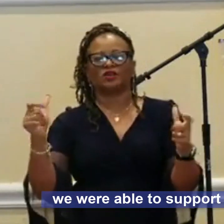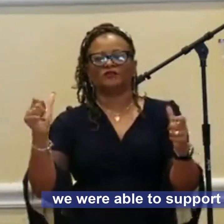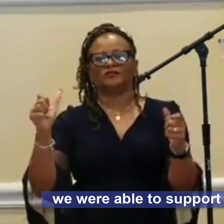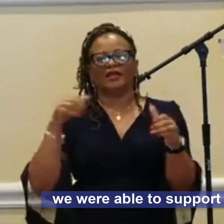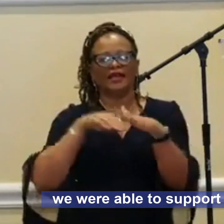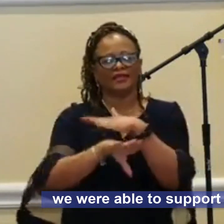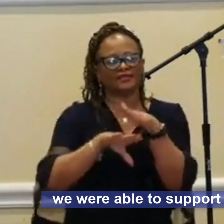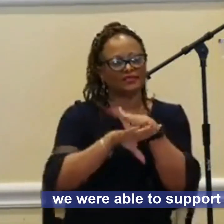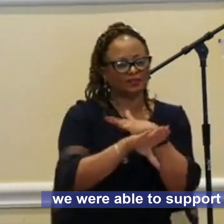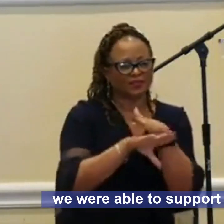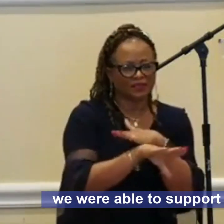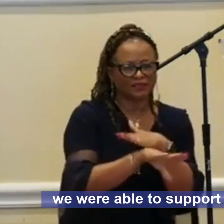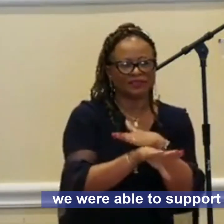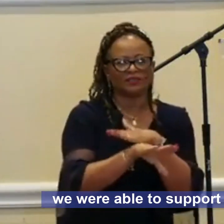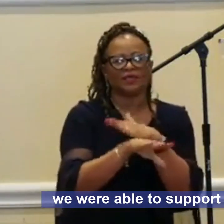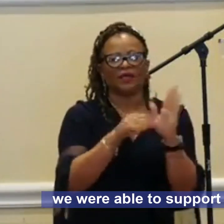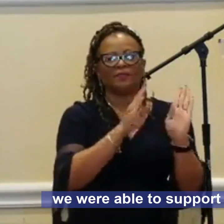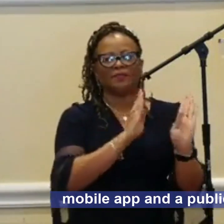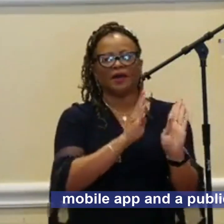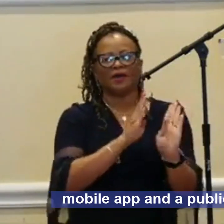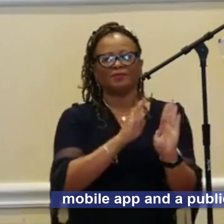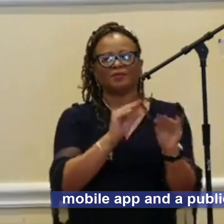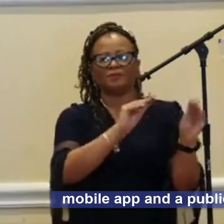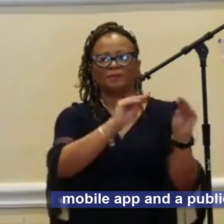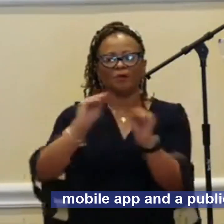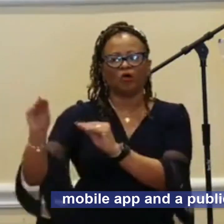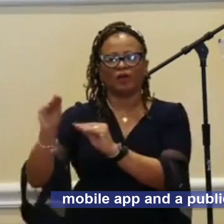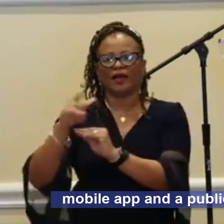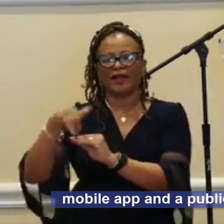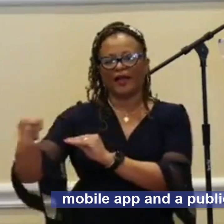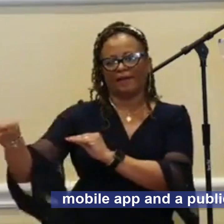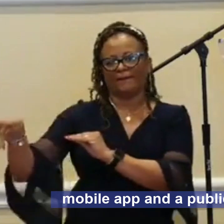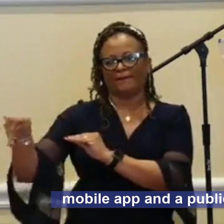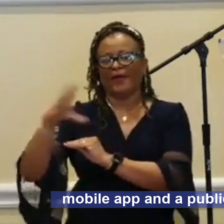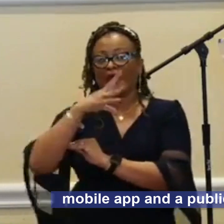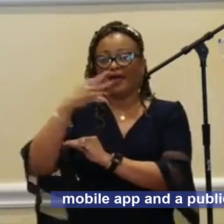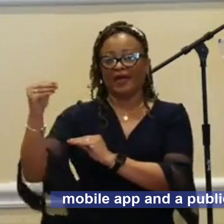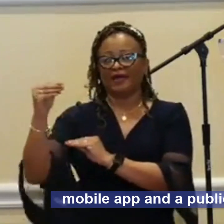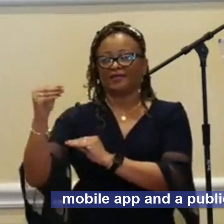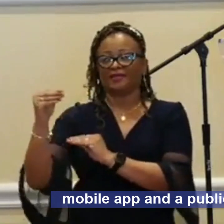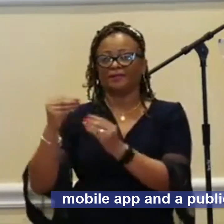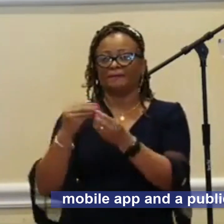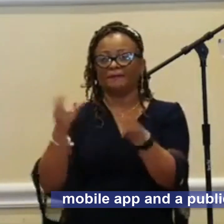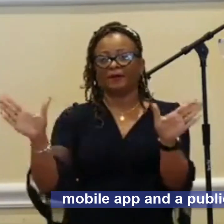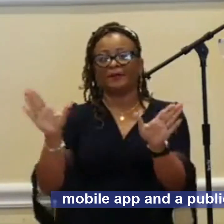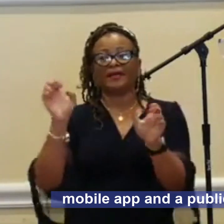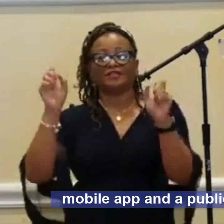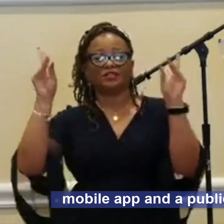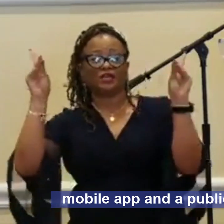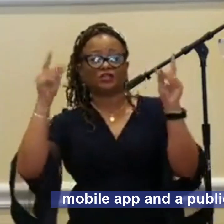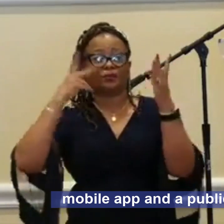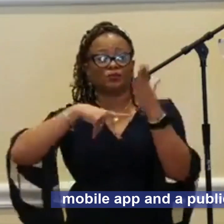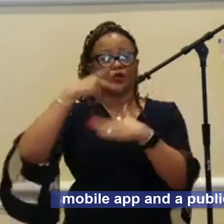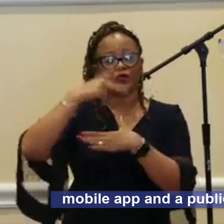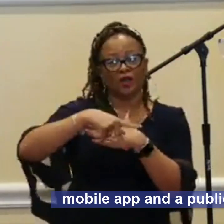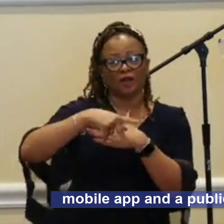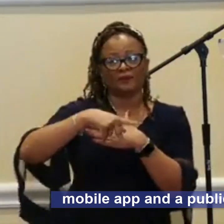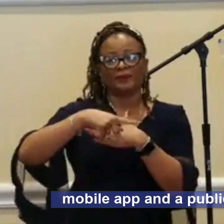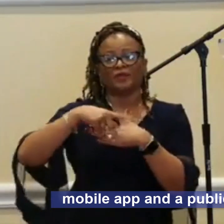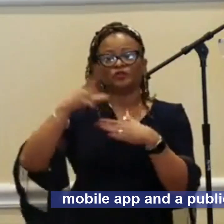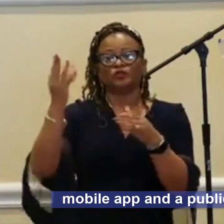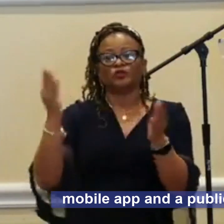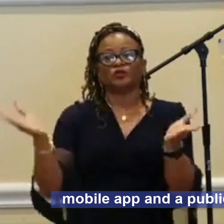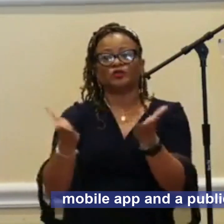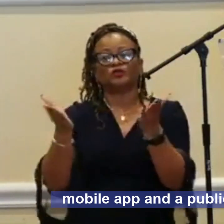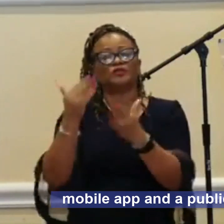the accessibility Bahamas mobile app and a public education program to